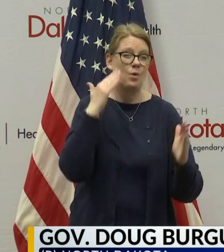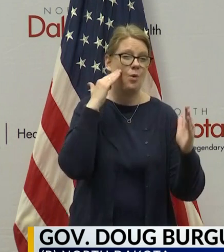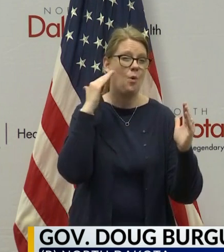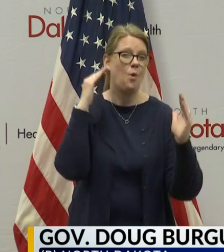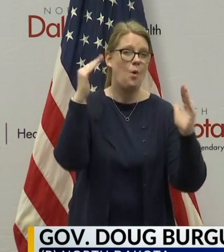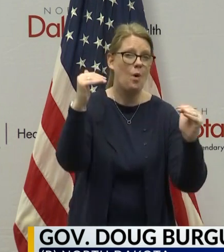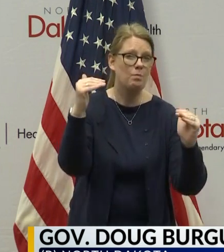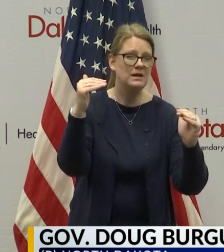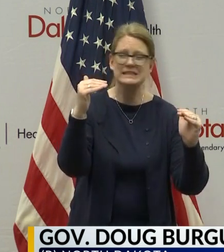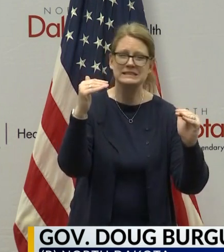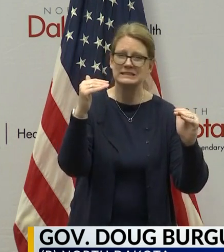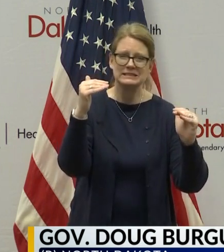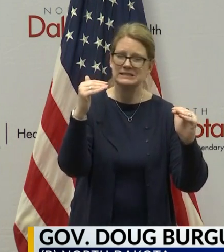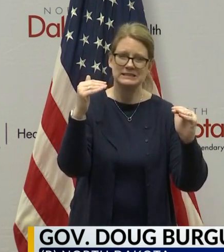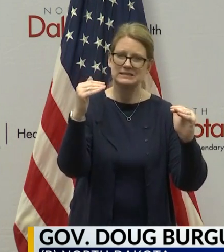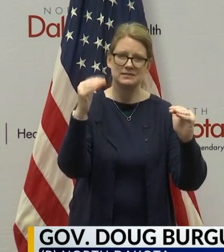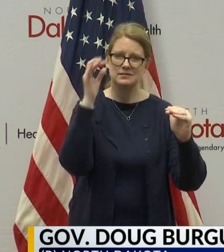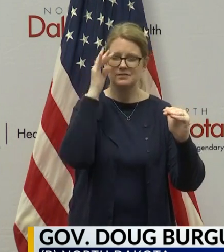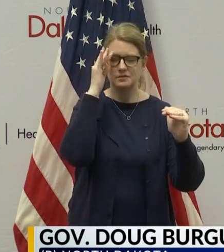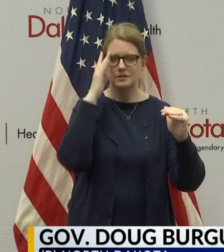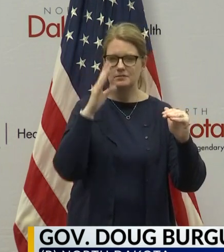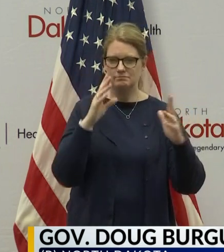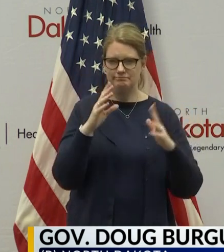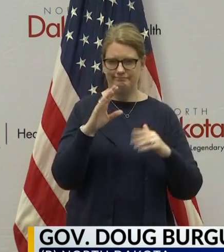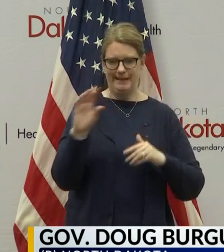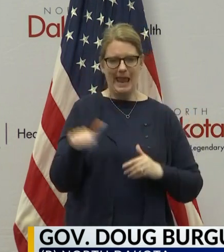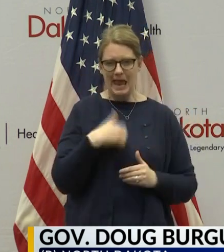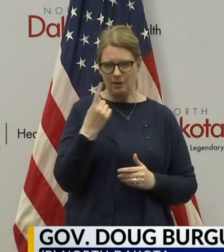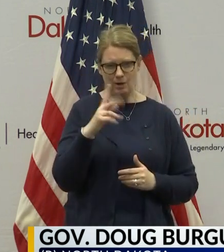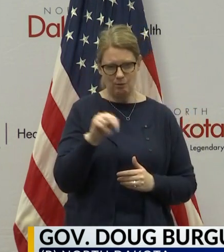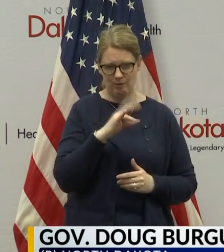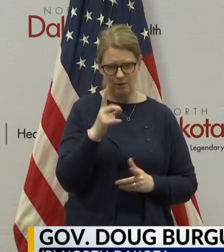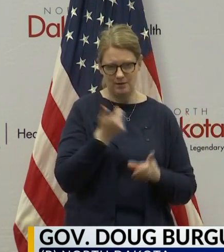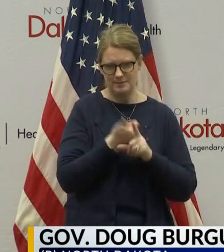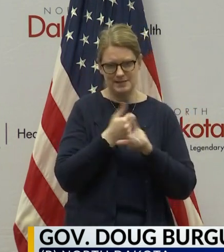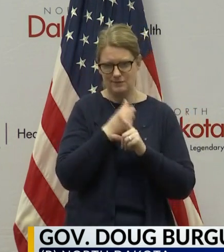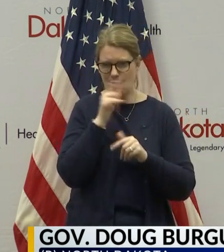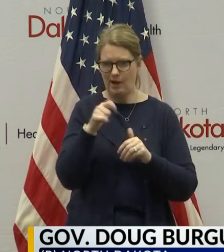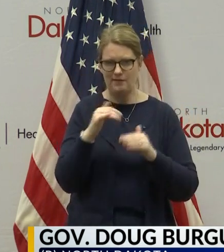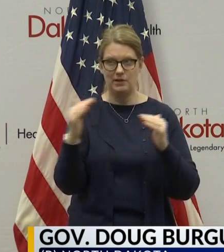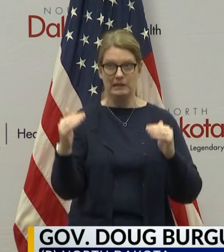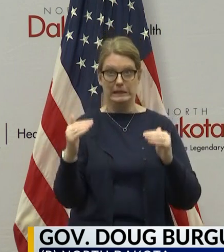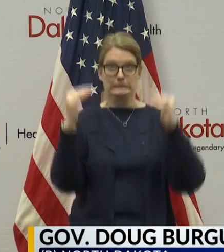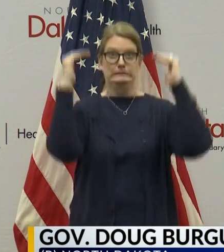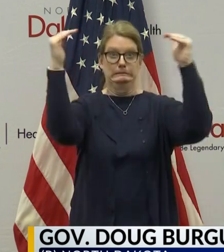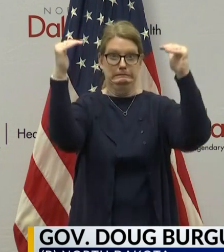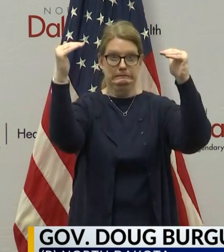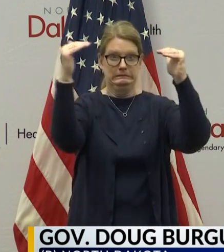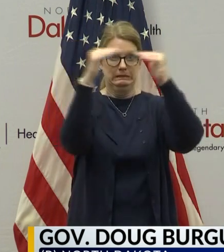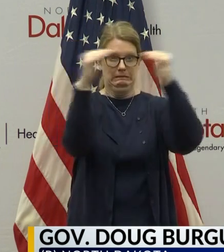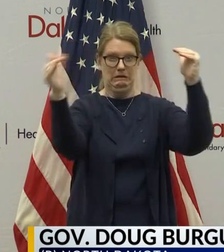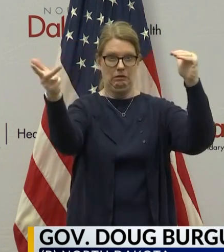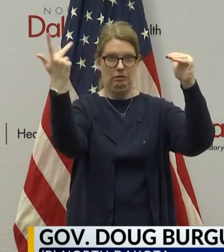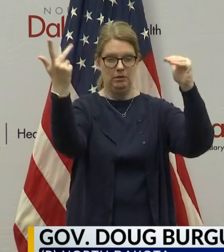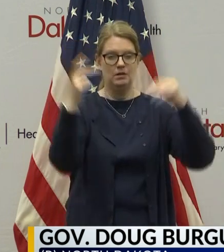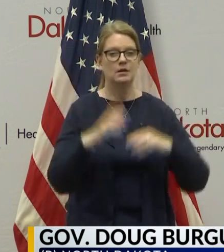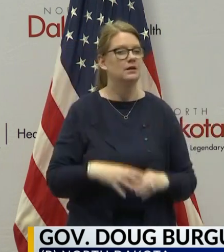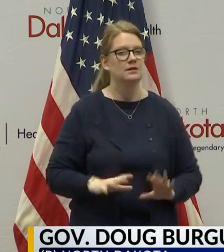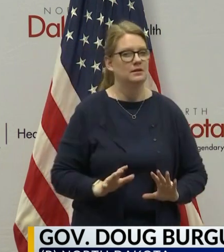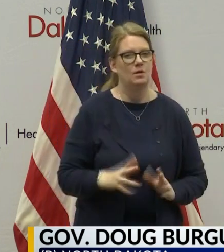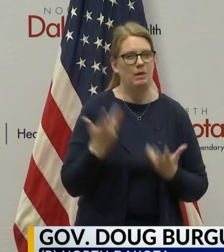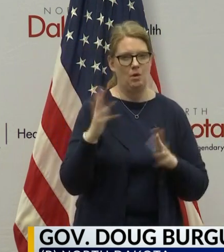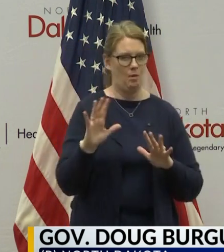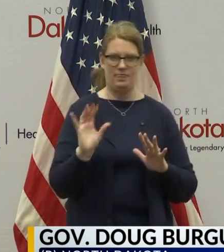no North Dakotan ever has to step into one of those sites and we don't have to stop them. And if we are smart on